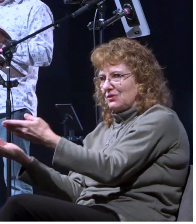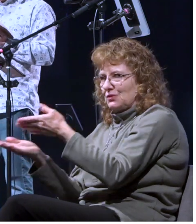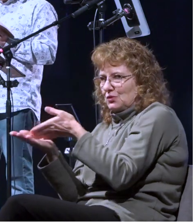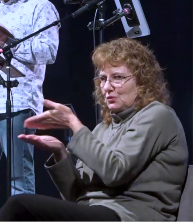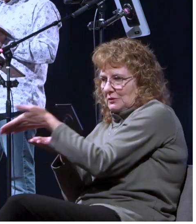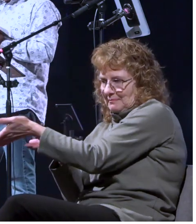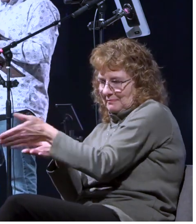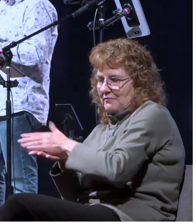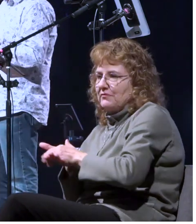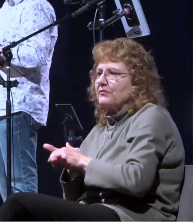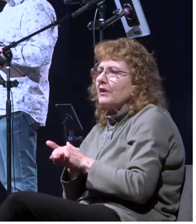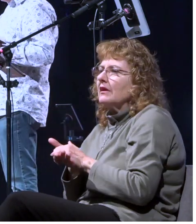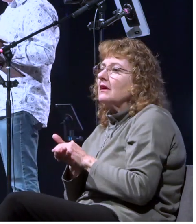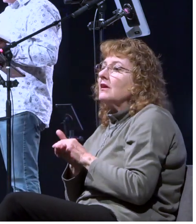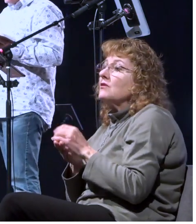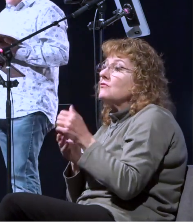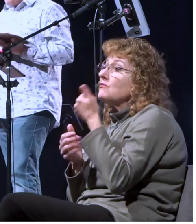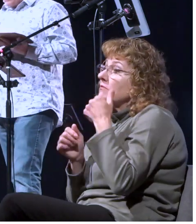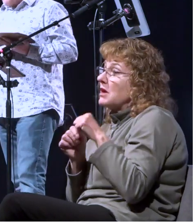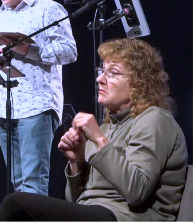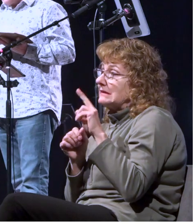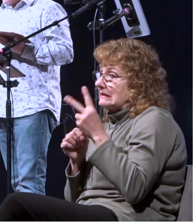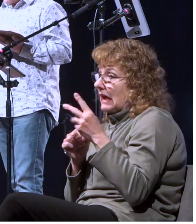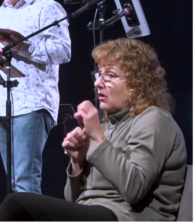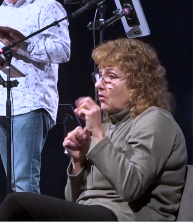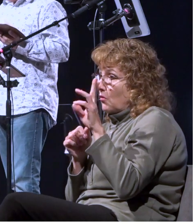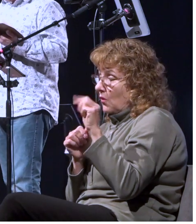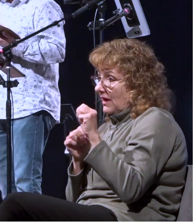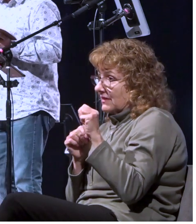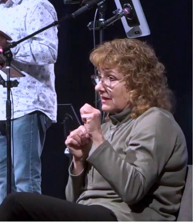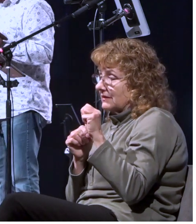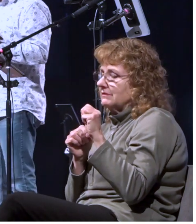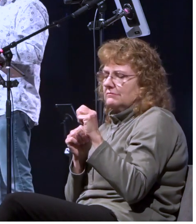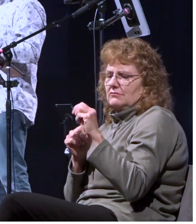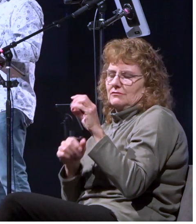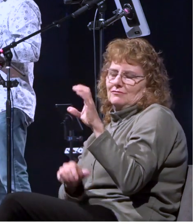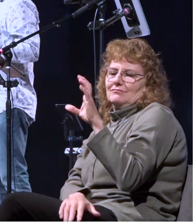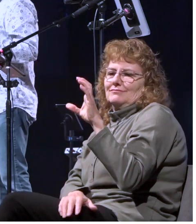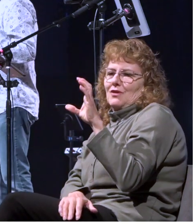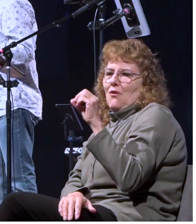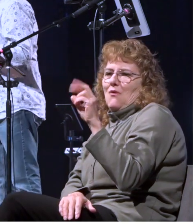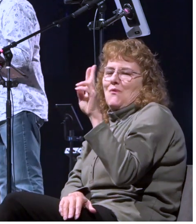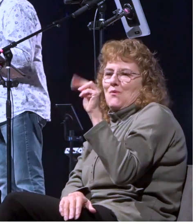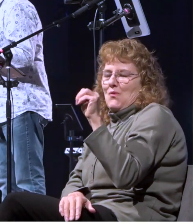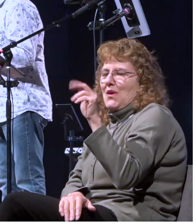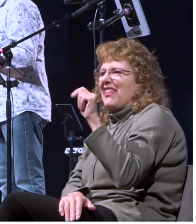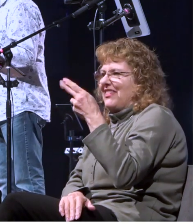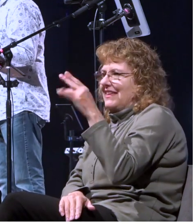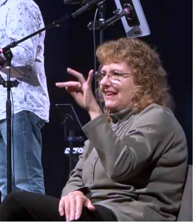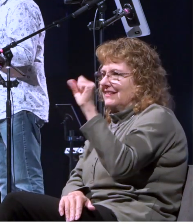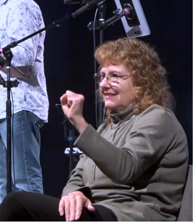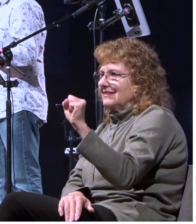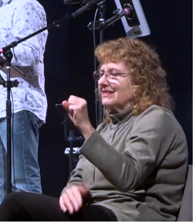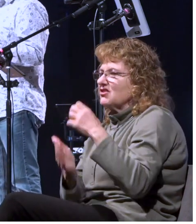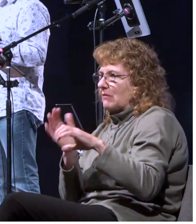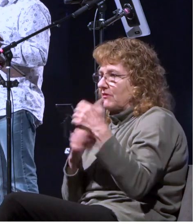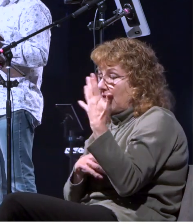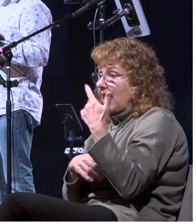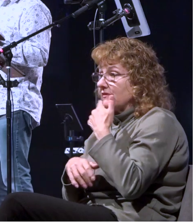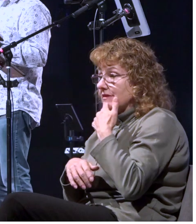in second corinthians chapter 11 verse 25 tells us there paul's been shipwrecked three times before so so i'm envisioning